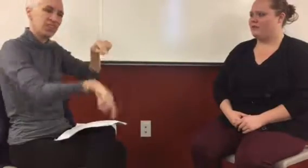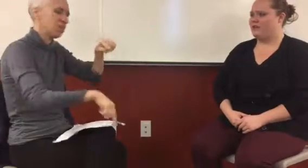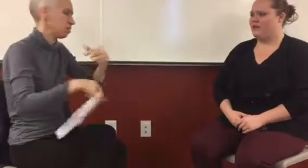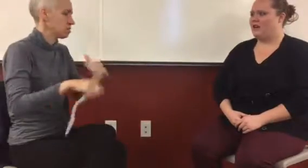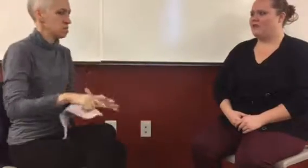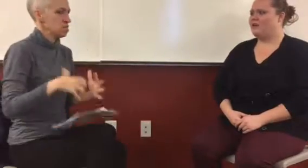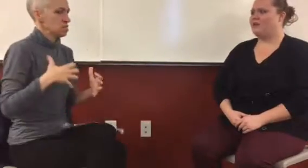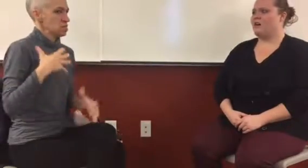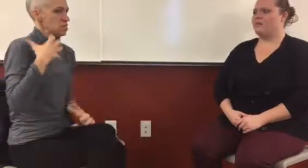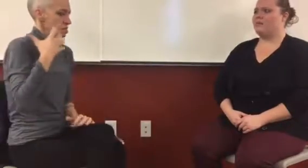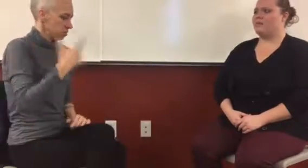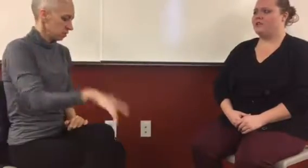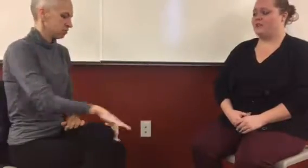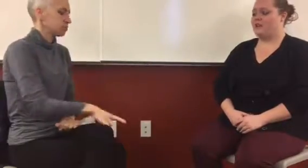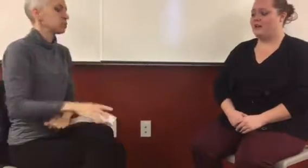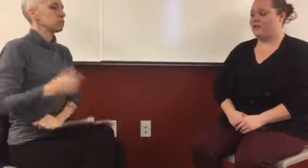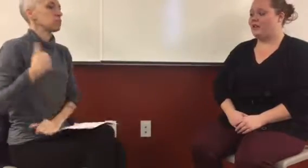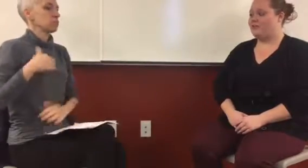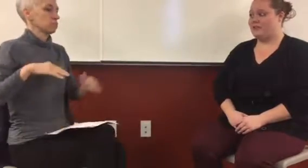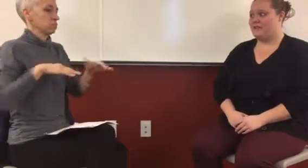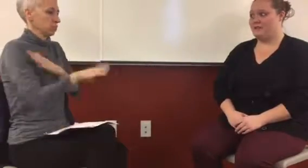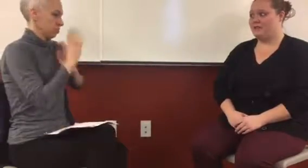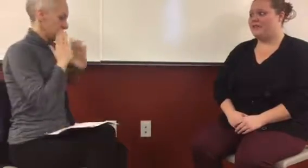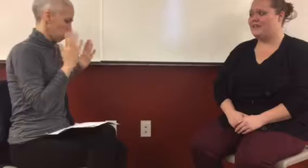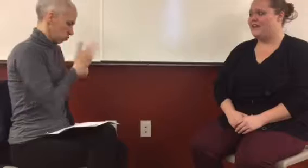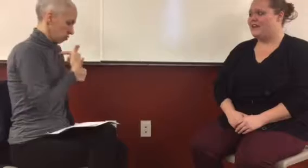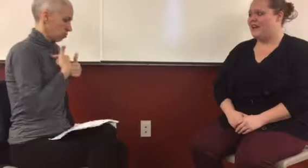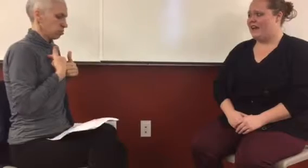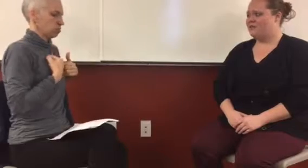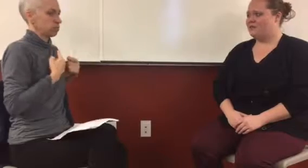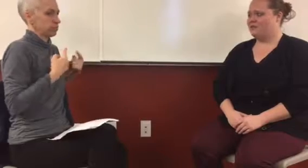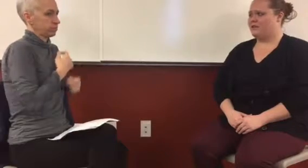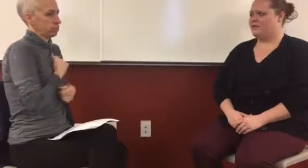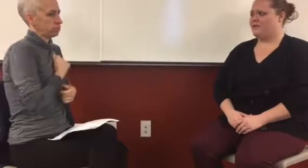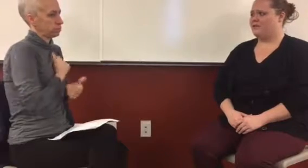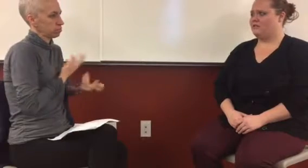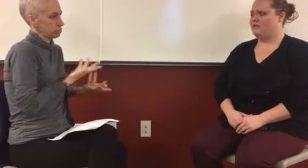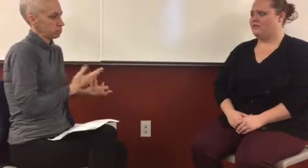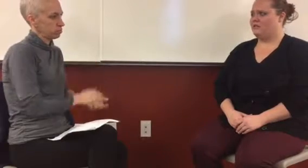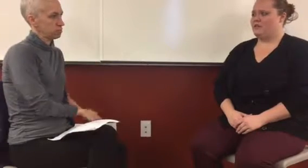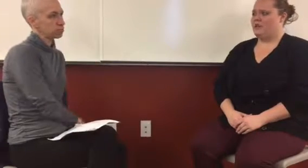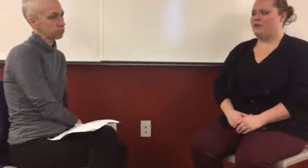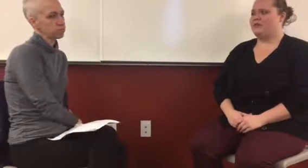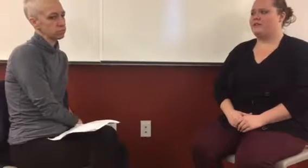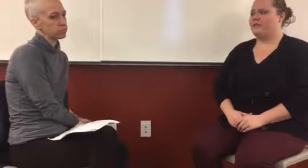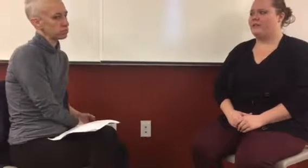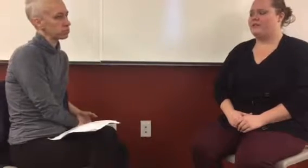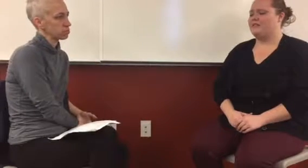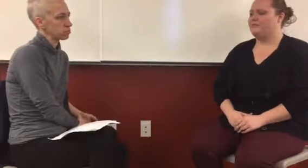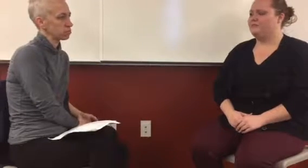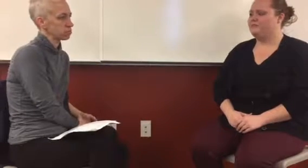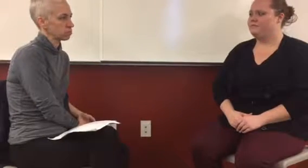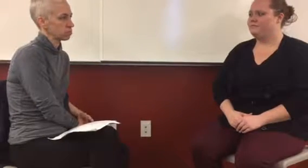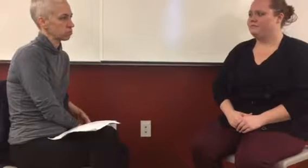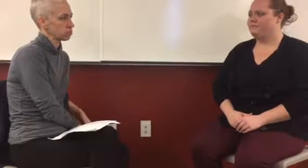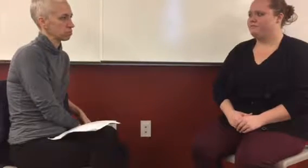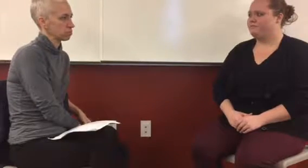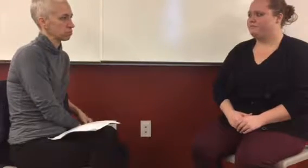So, I was trying to calm down but I couldn't. I couldn't. I was just getting really angry so I just, I went into the room by myself. Okay.